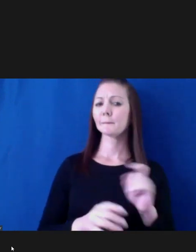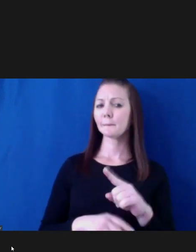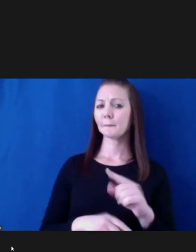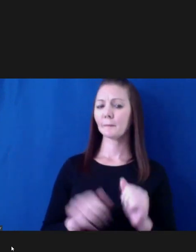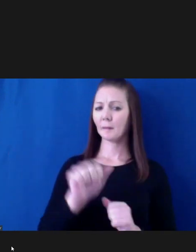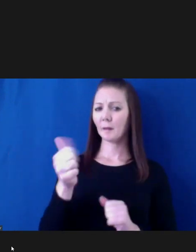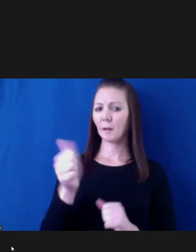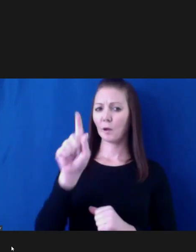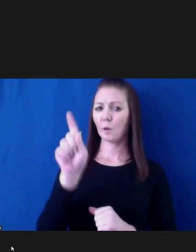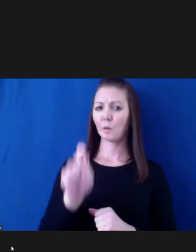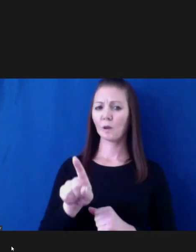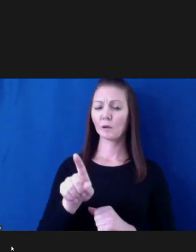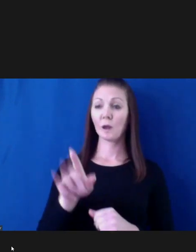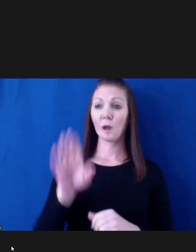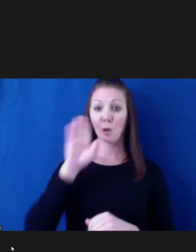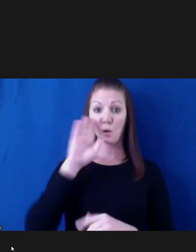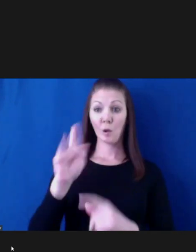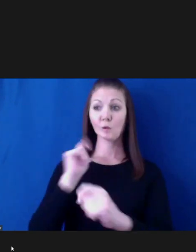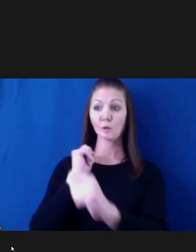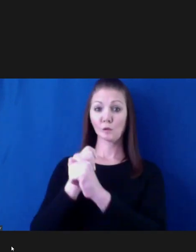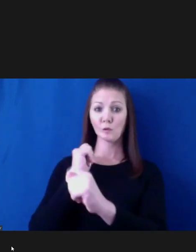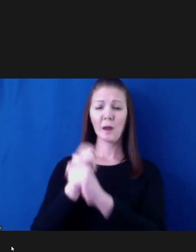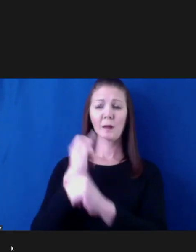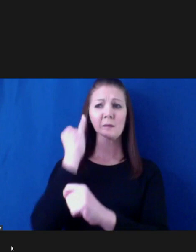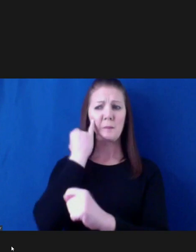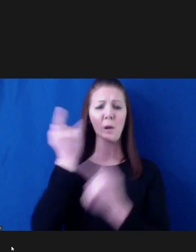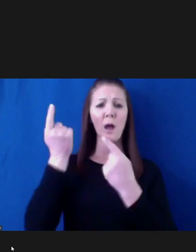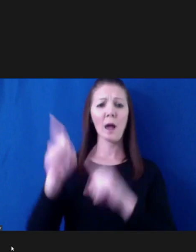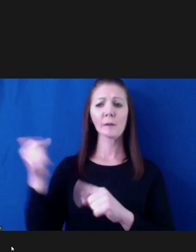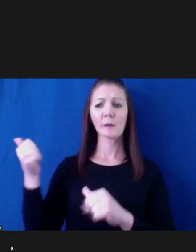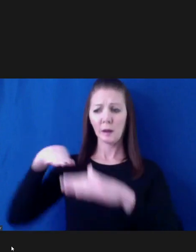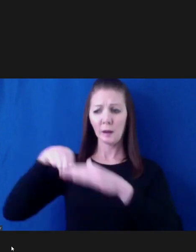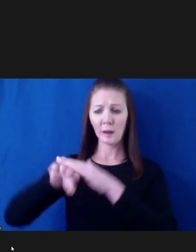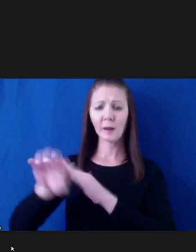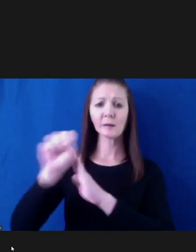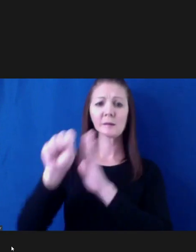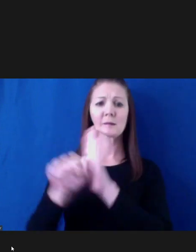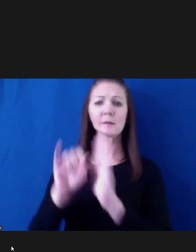they're unaware of the ban and they do enter the state on the highways?